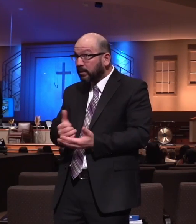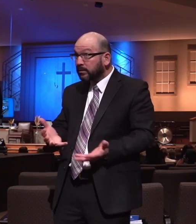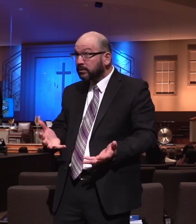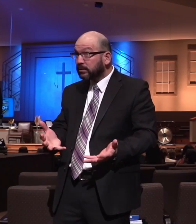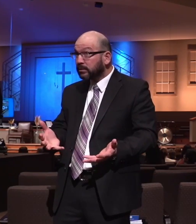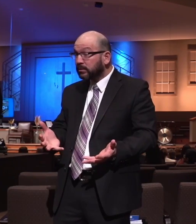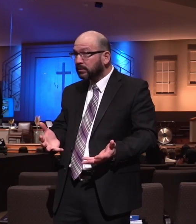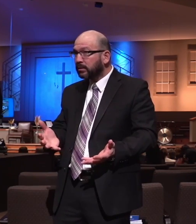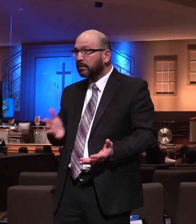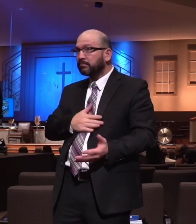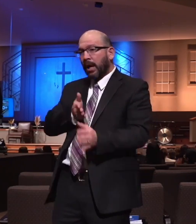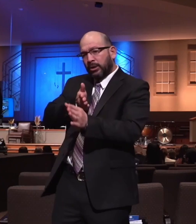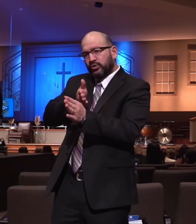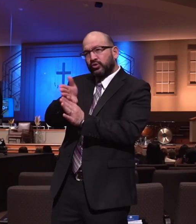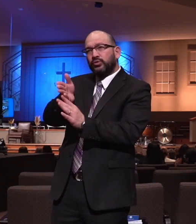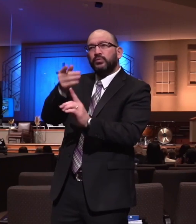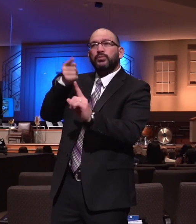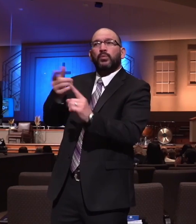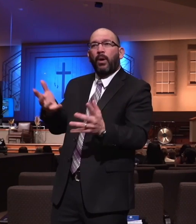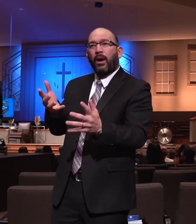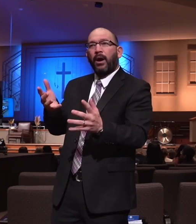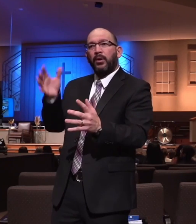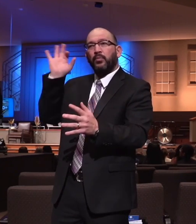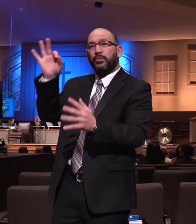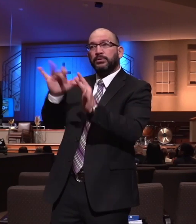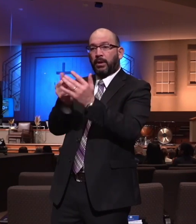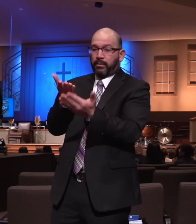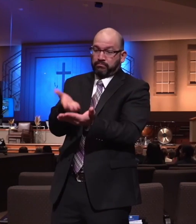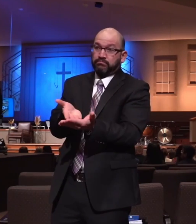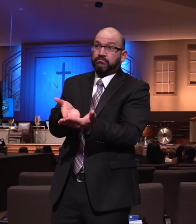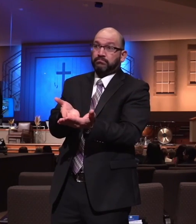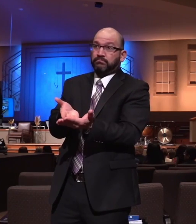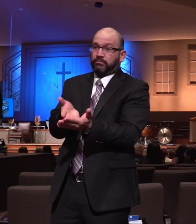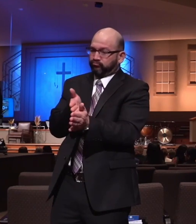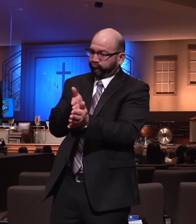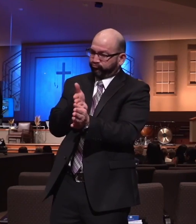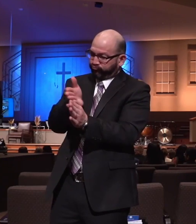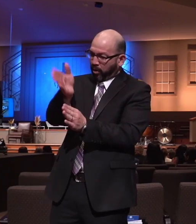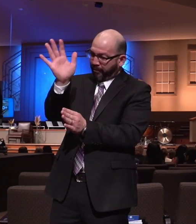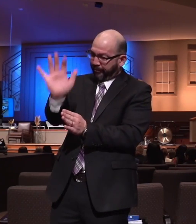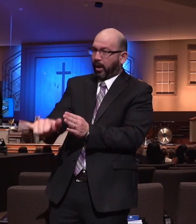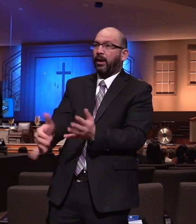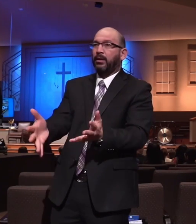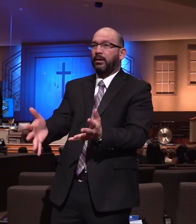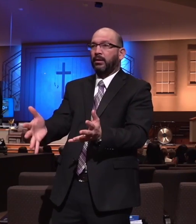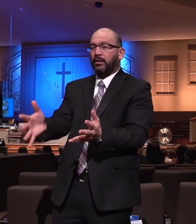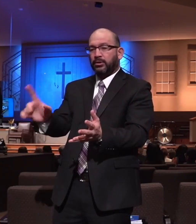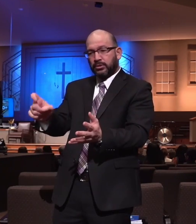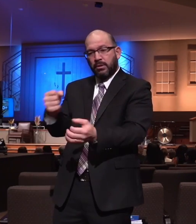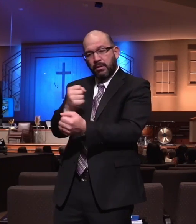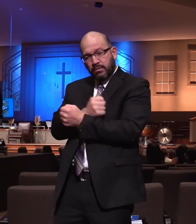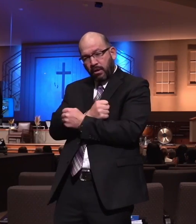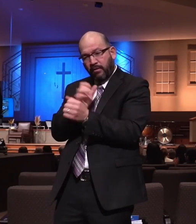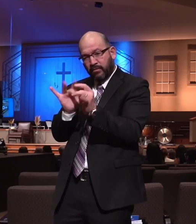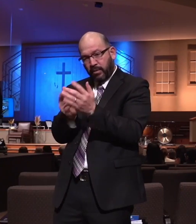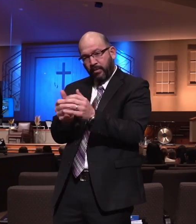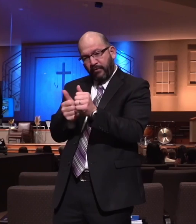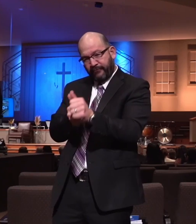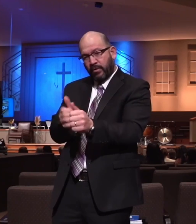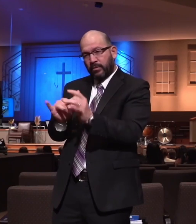My primary job is to preach this precious book. And all of our primary job is to love it and live it. And when we do, John